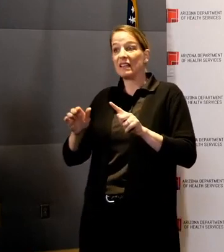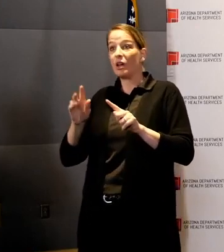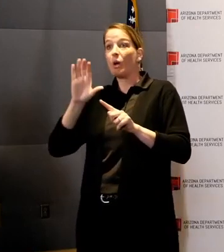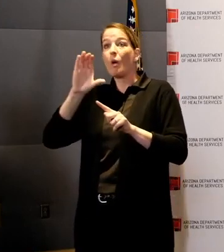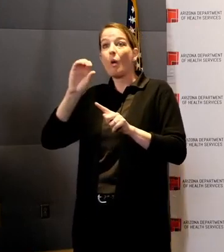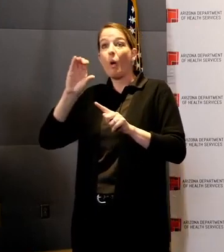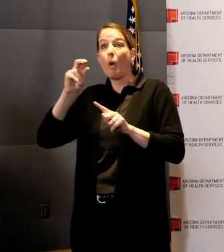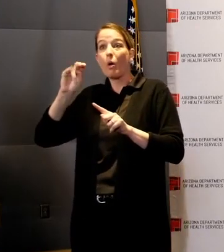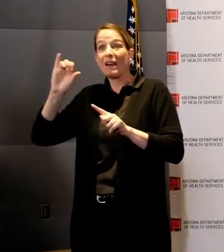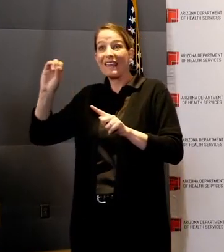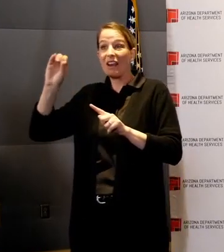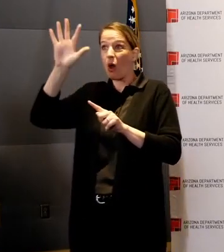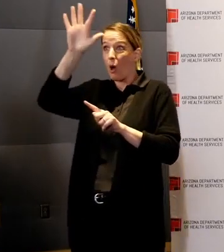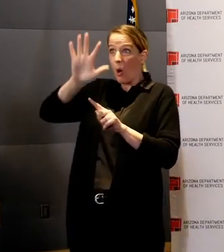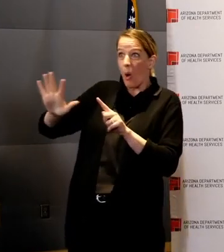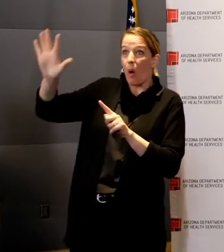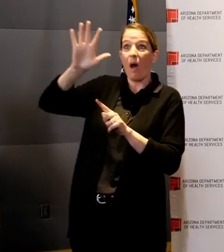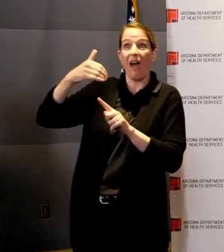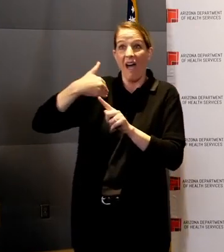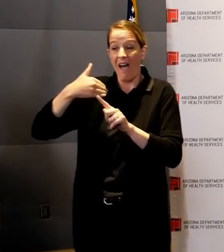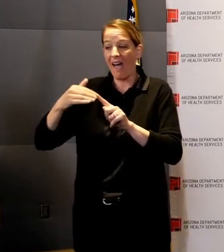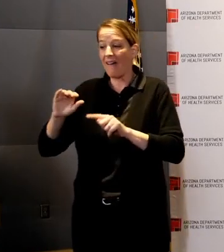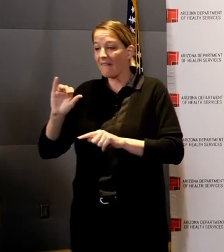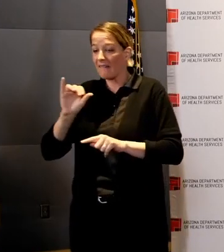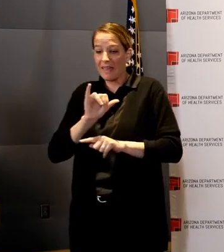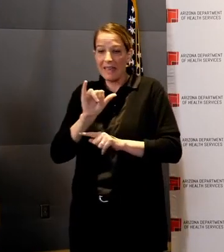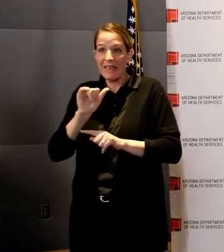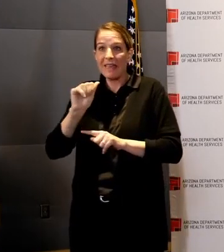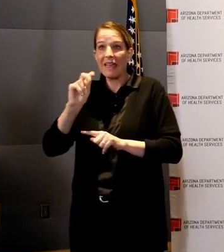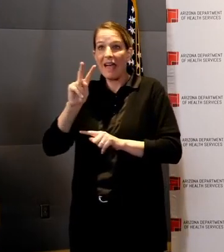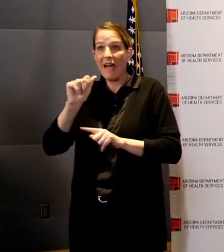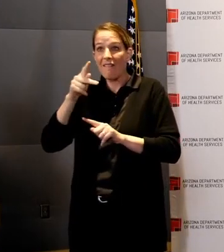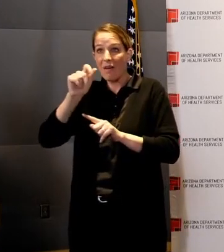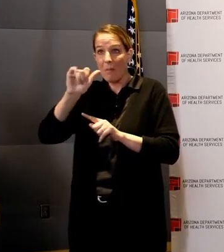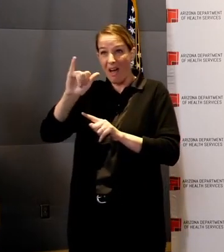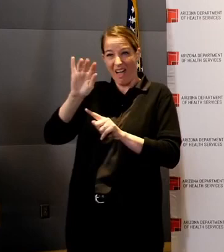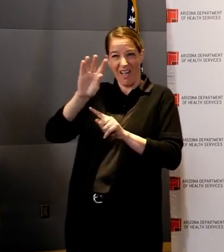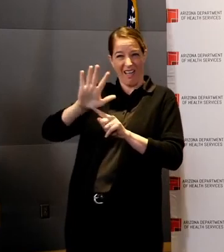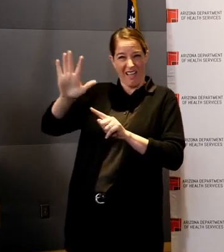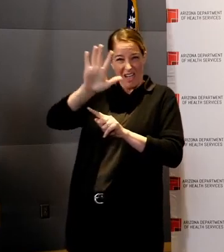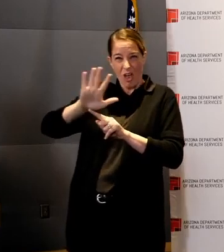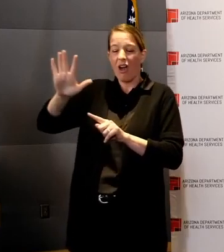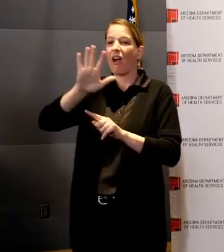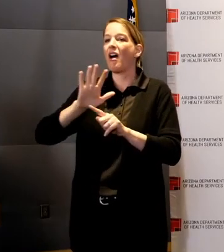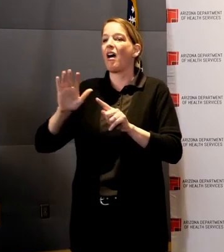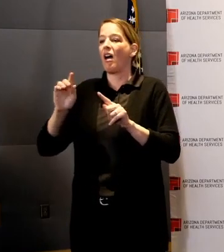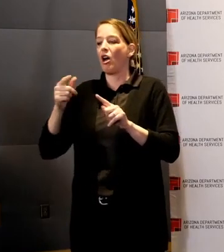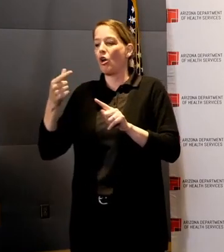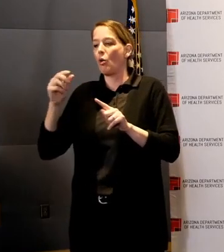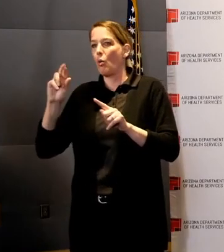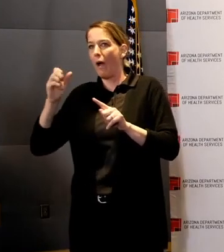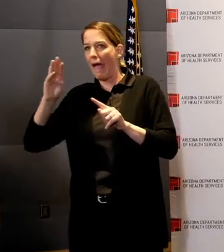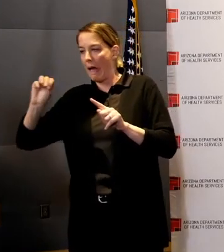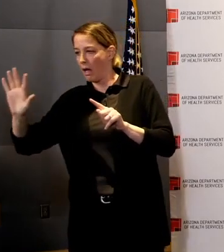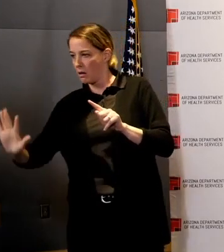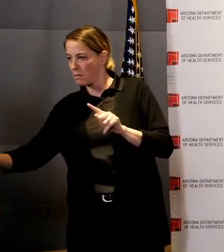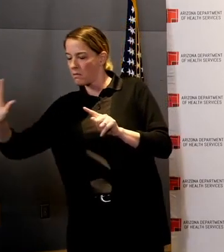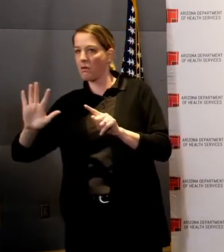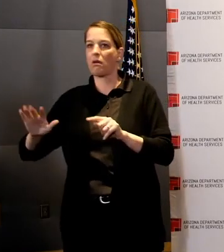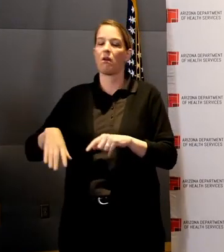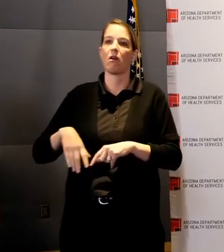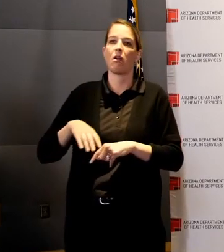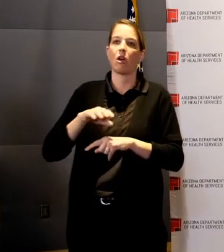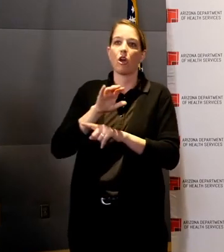3 in Yavapai, 4 in Apache, 2 in Graham, 1 in Yuma, 1 in